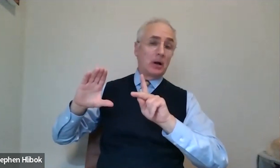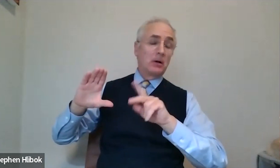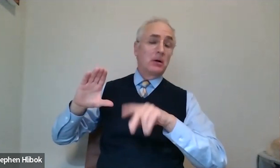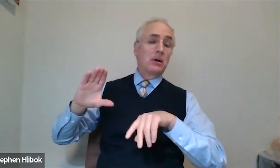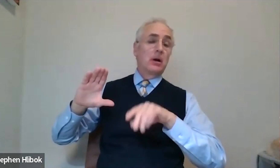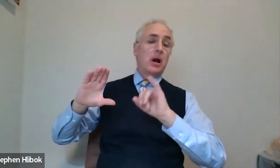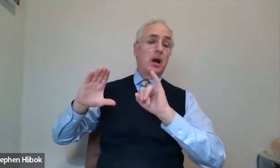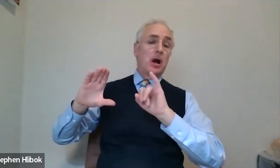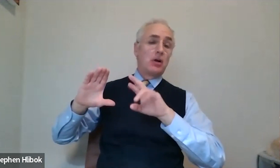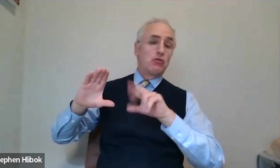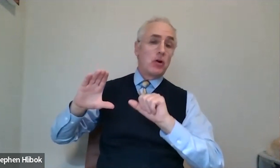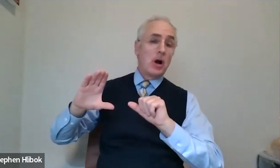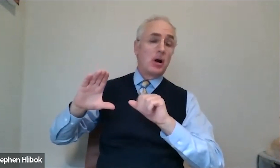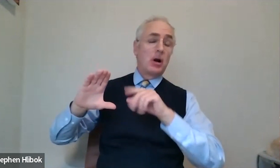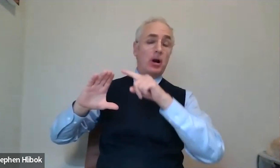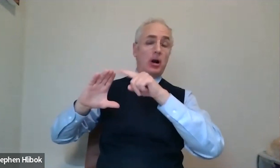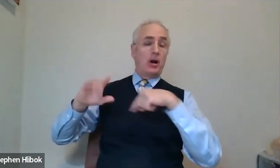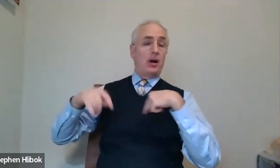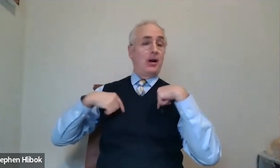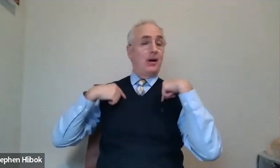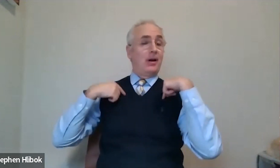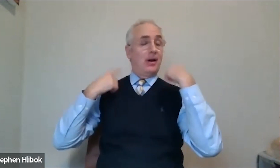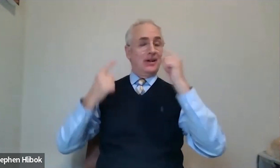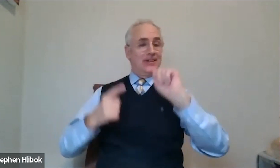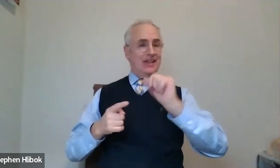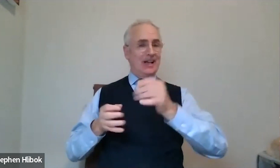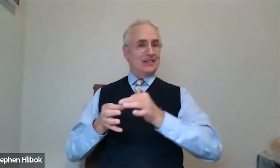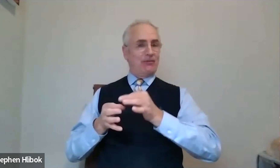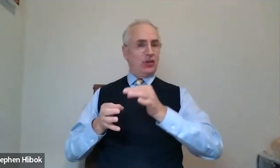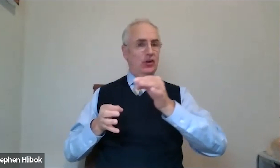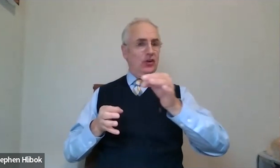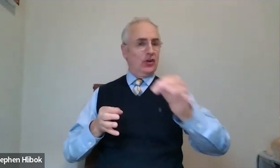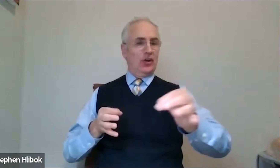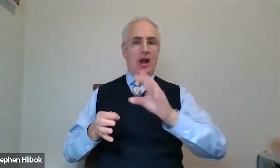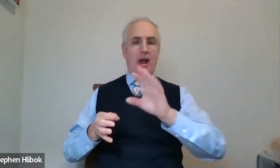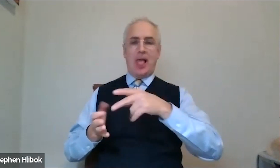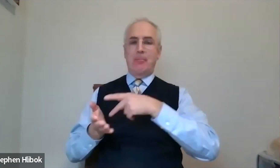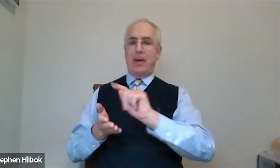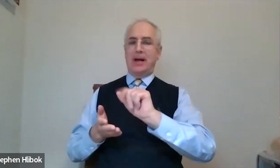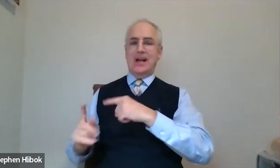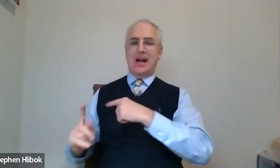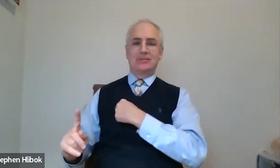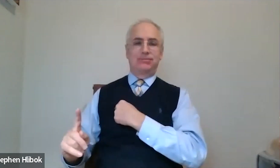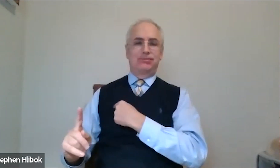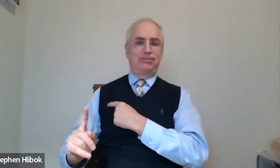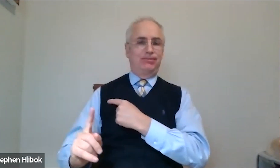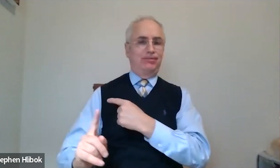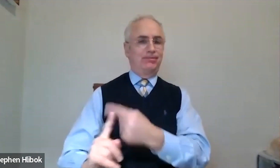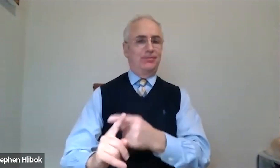the RMD, and now the retirement account might be an IRA or a 401k. That is tax-deferred.